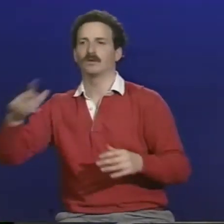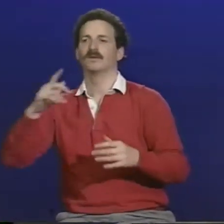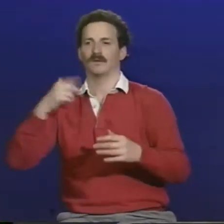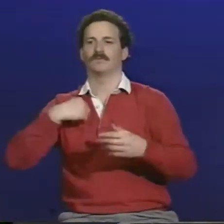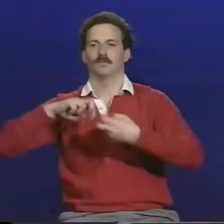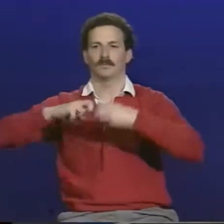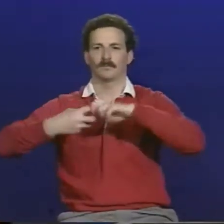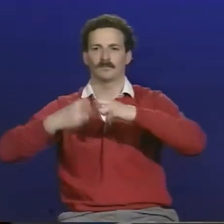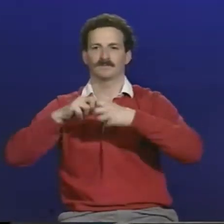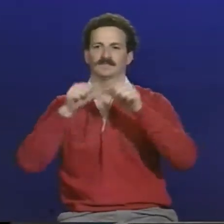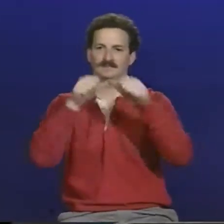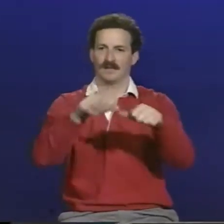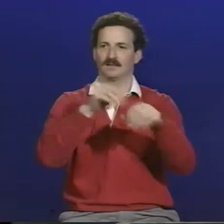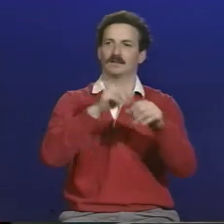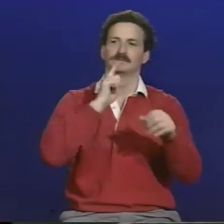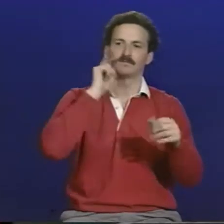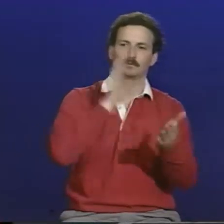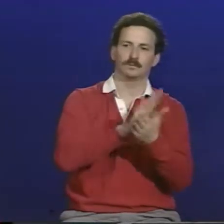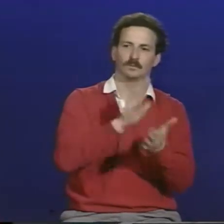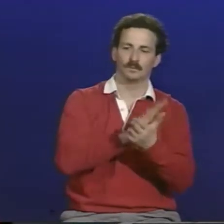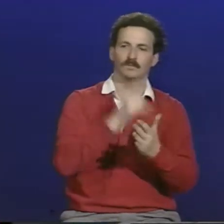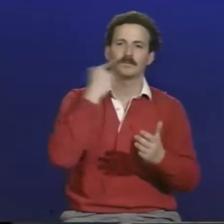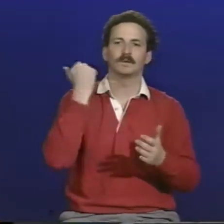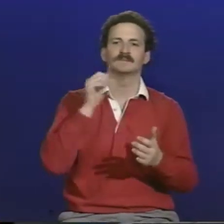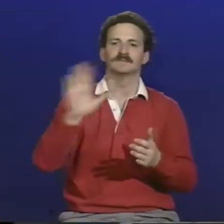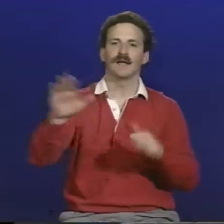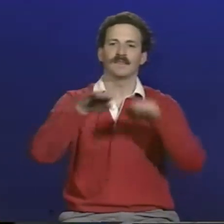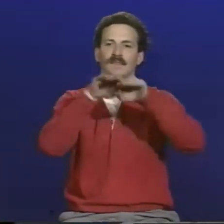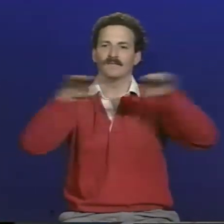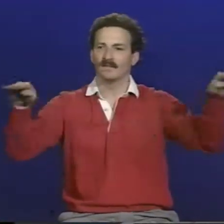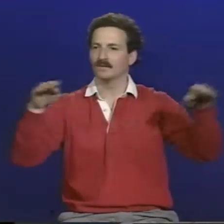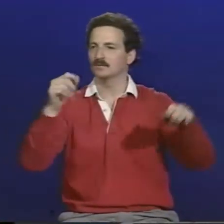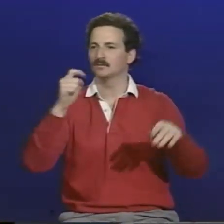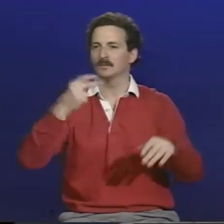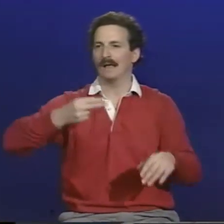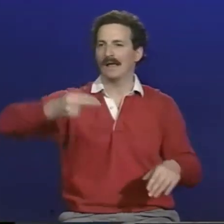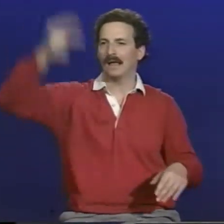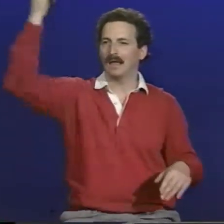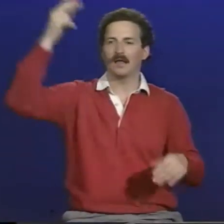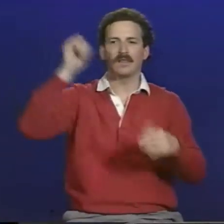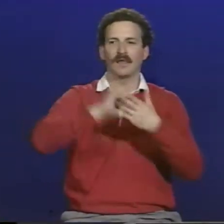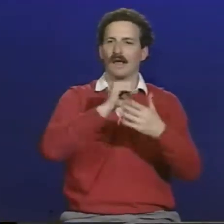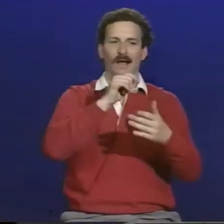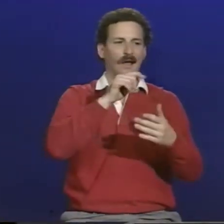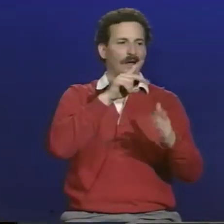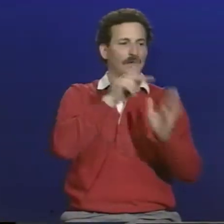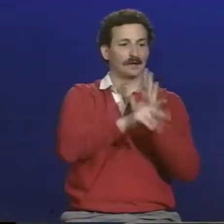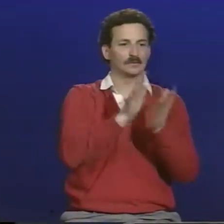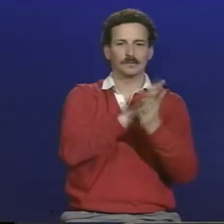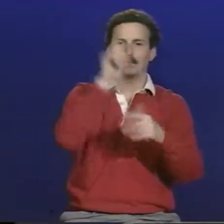parents who also have deaf kids that sometimes they have trouble keeping the kids in their school because their level gets so advanced,